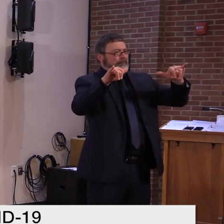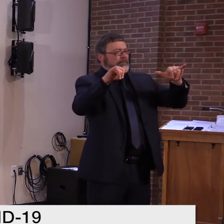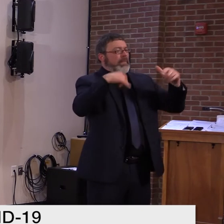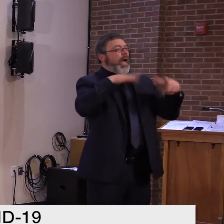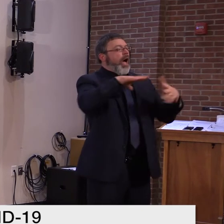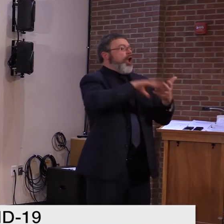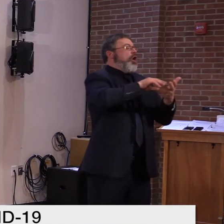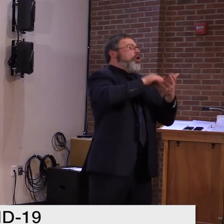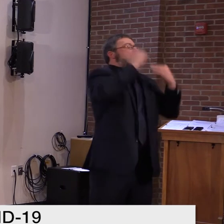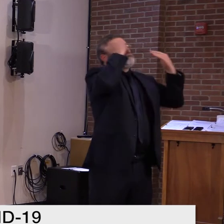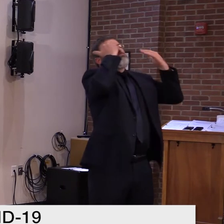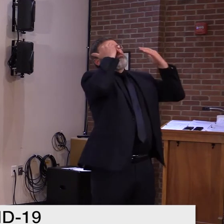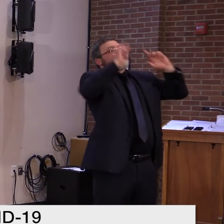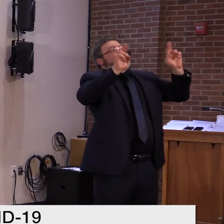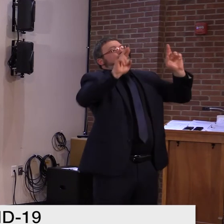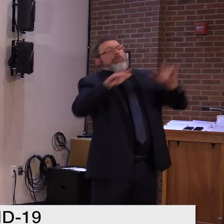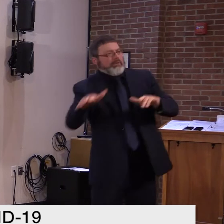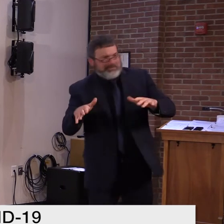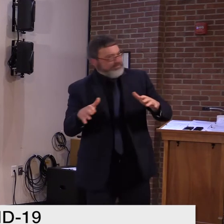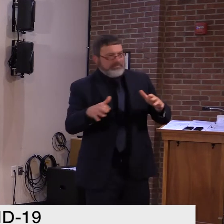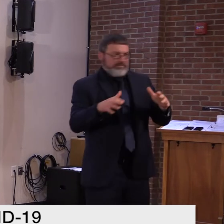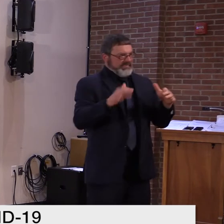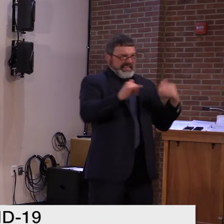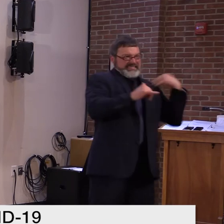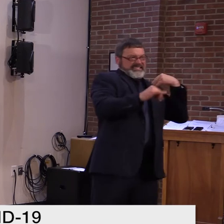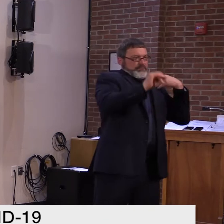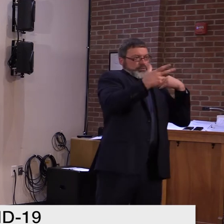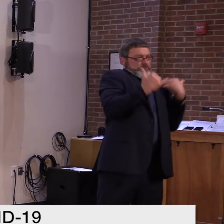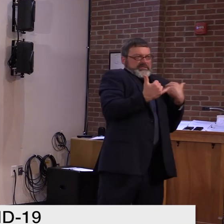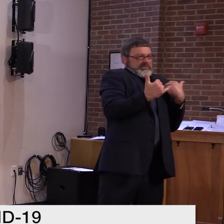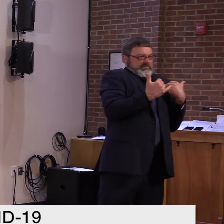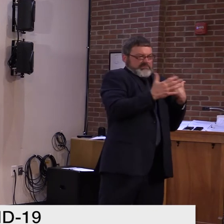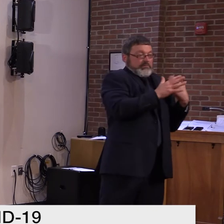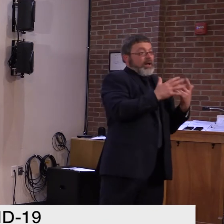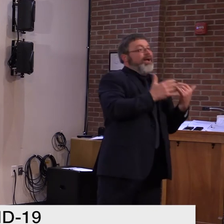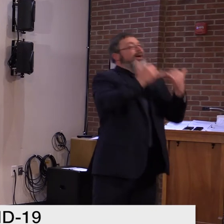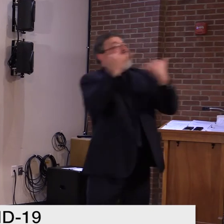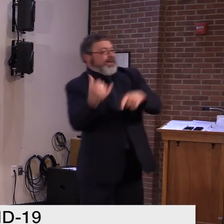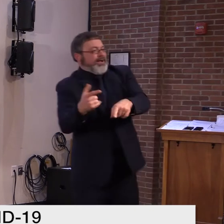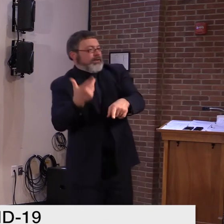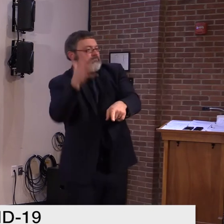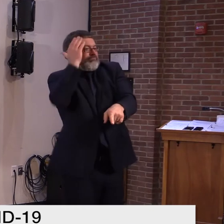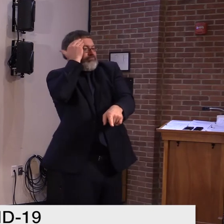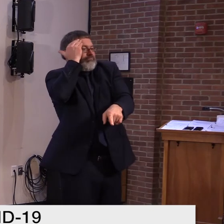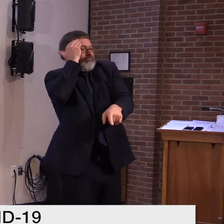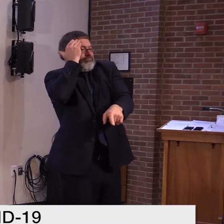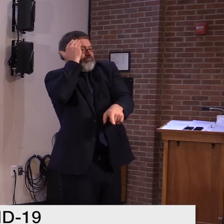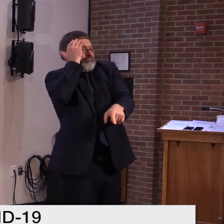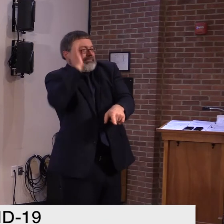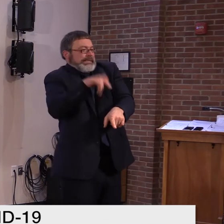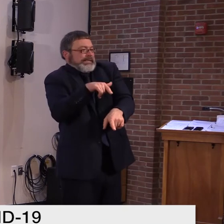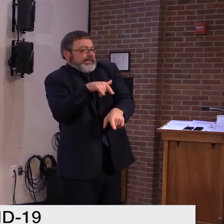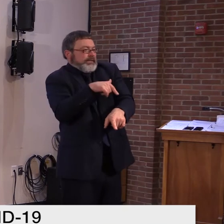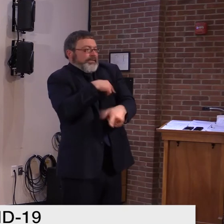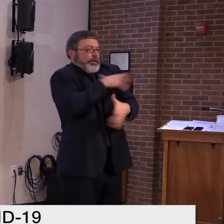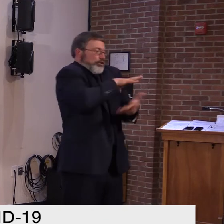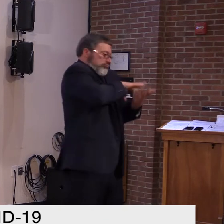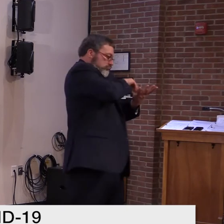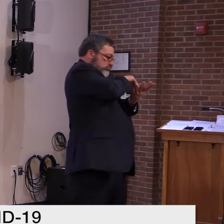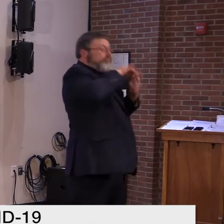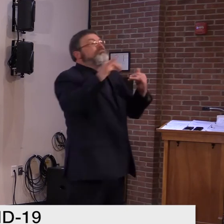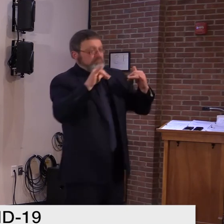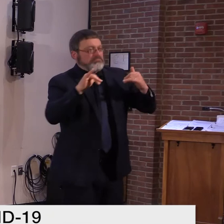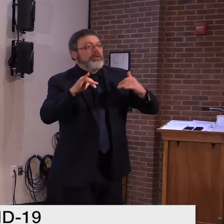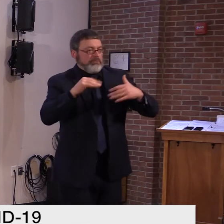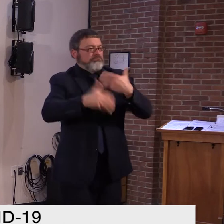method that we can. And I think some of the steps that we've taken today, in the surgical approach that we've taken today, really